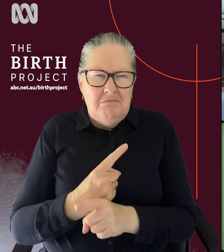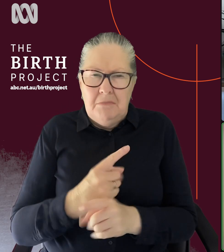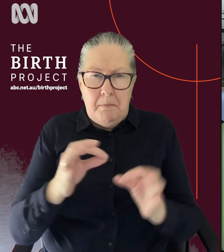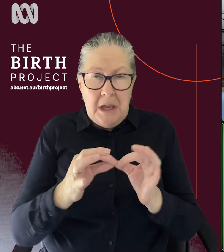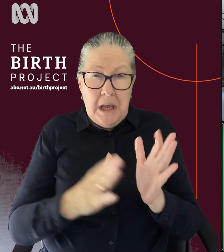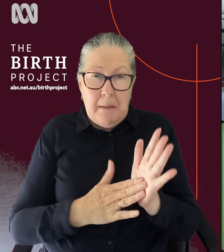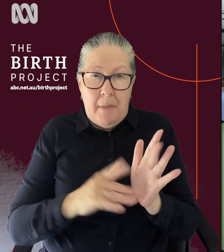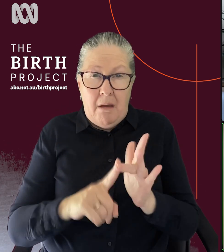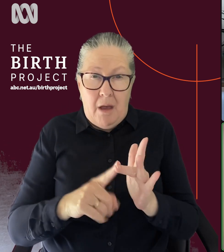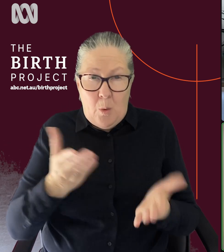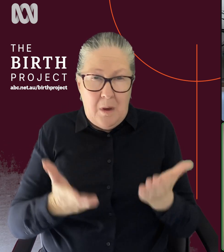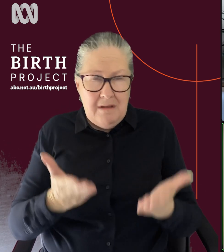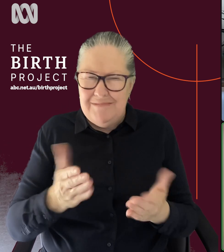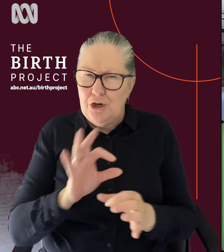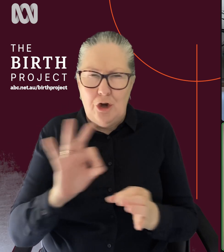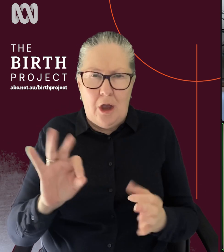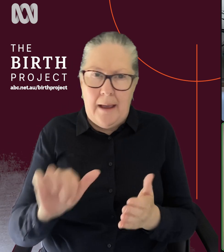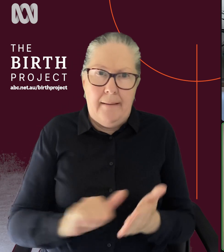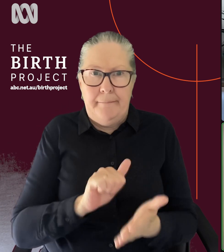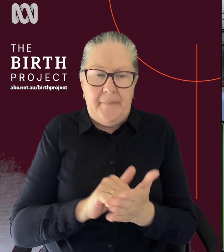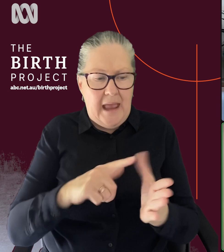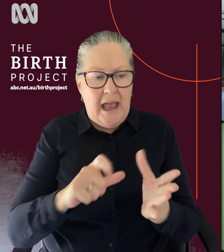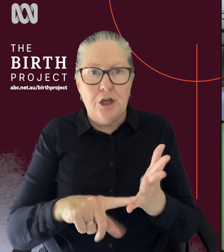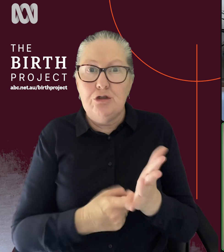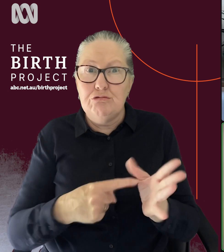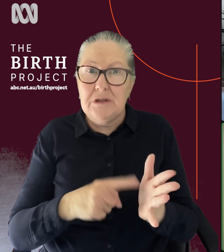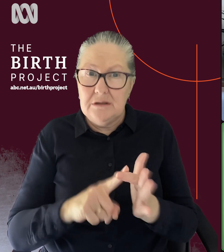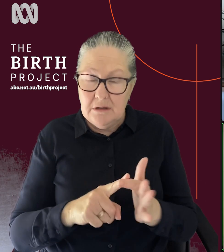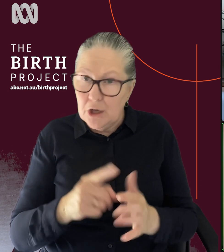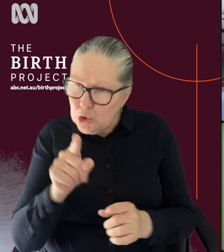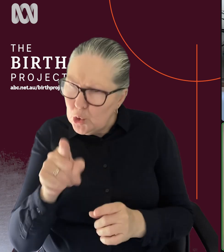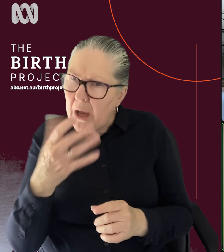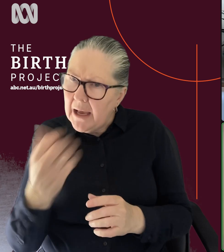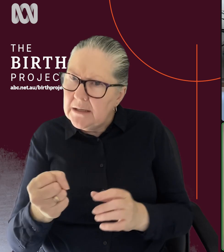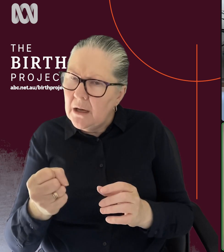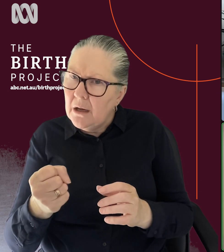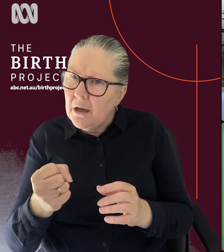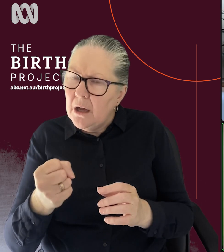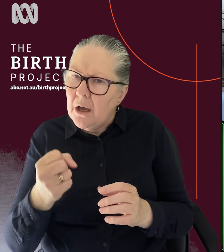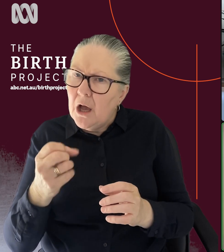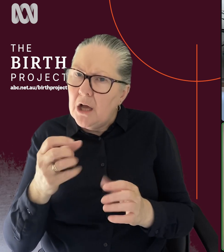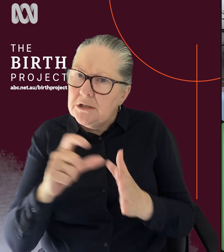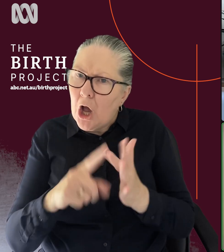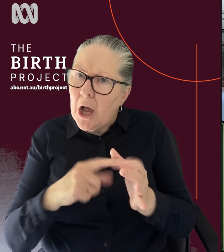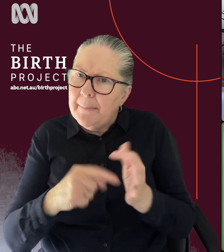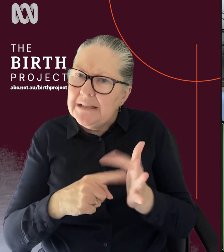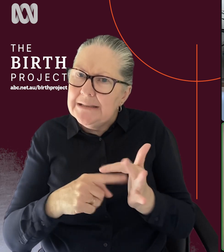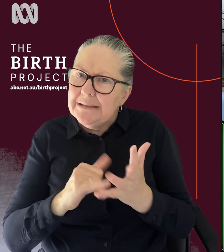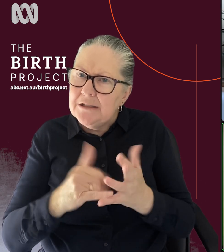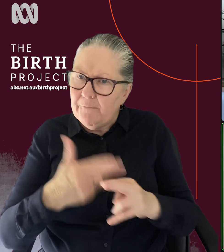not an accurate measure. Um, I know for you had gestational diabetes, Naz, didn't you? So did, were you weighing at every appointment or what was it like for you? Well,